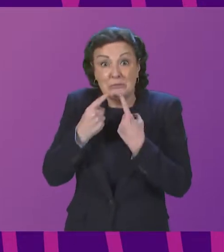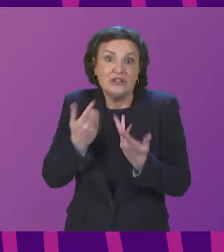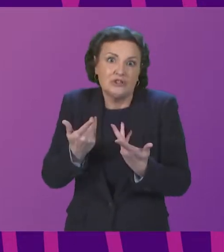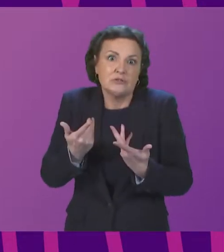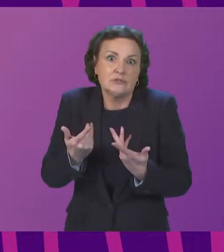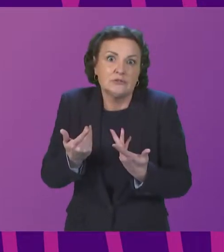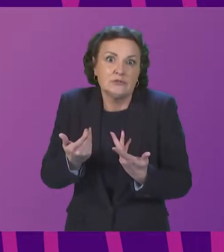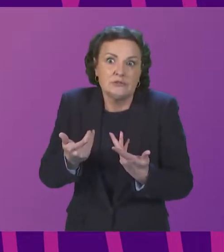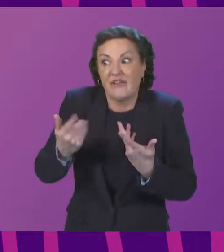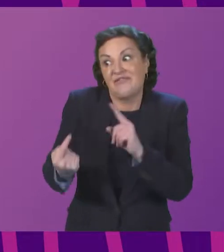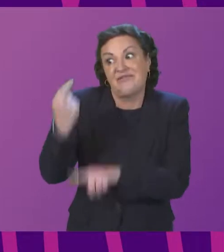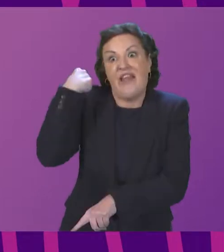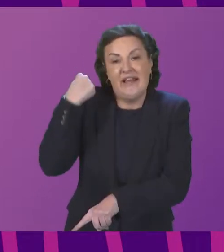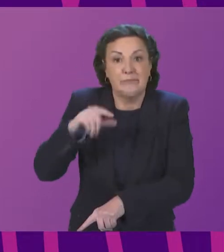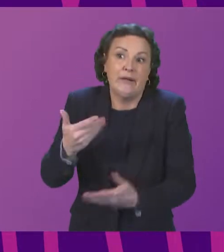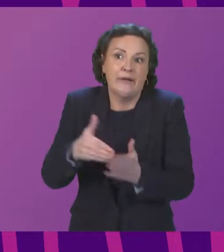any comments from the committee?